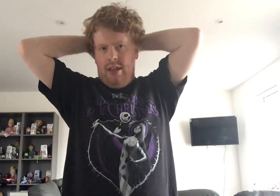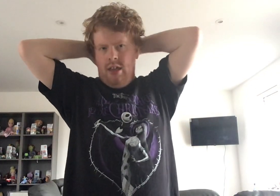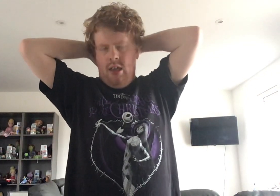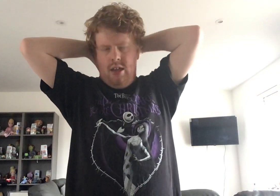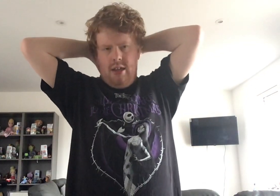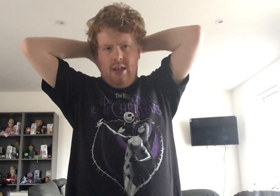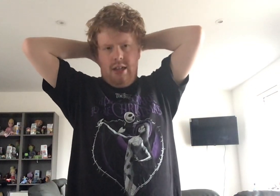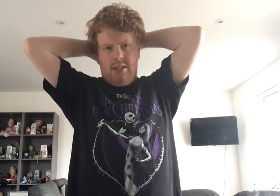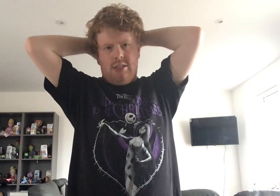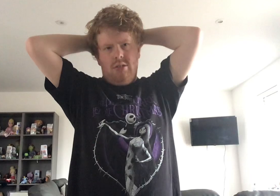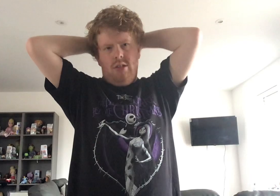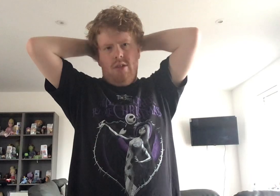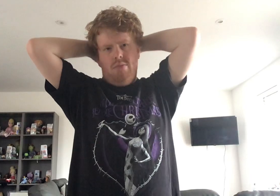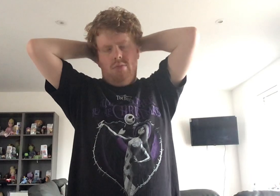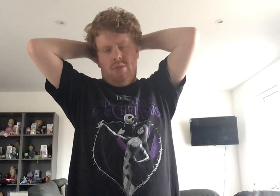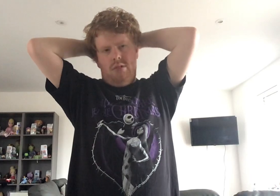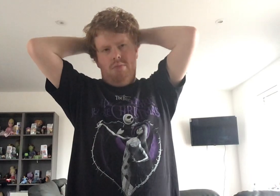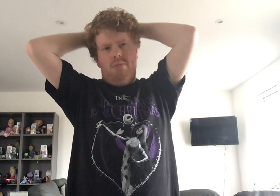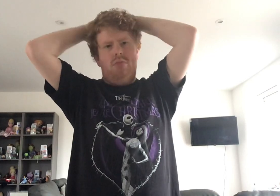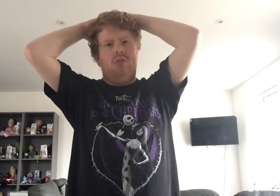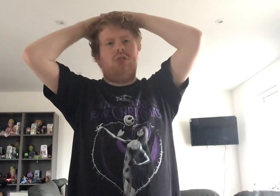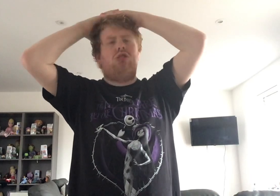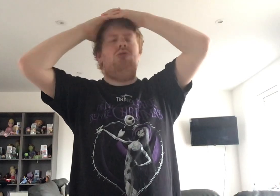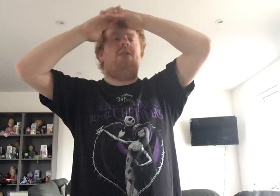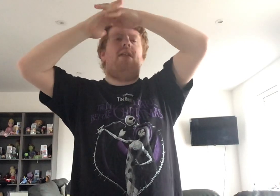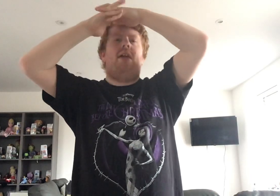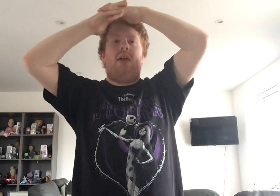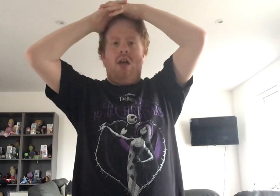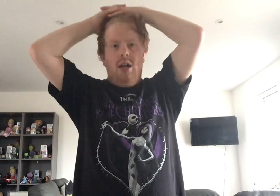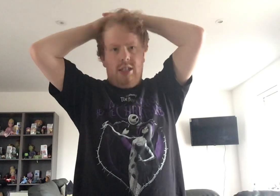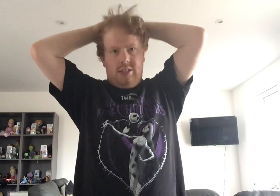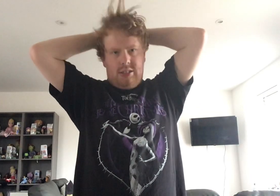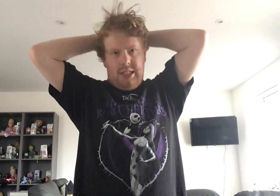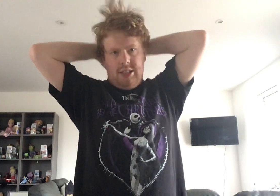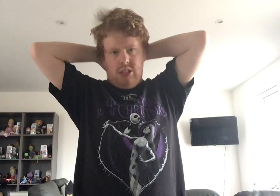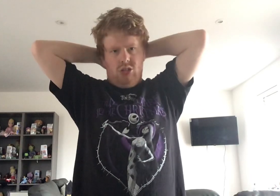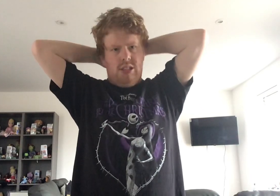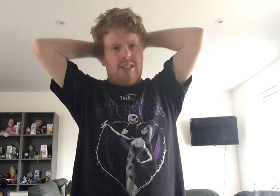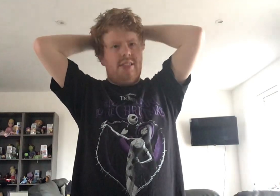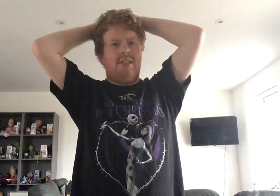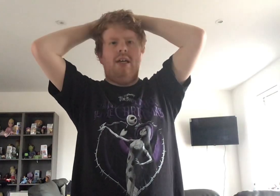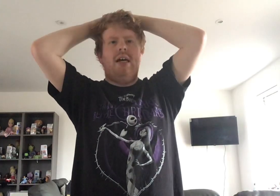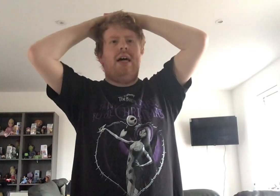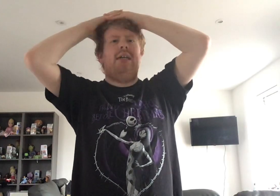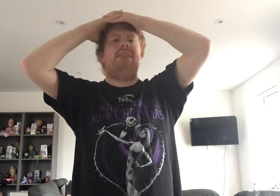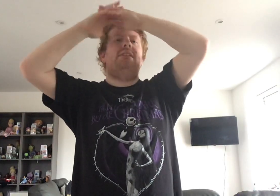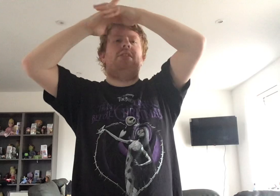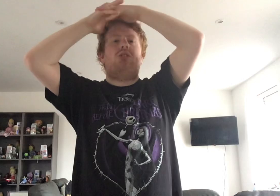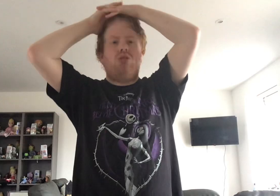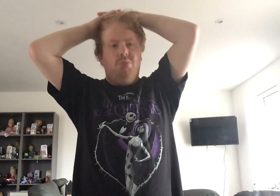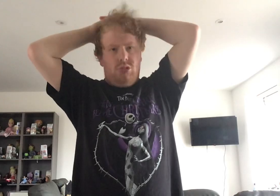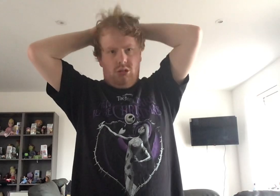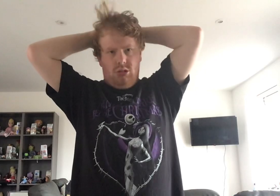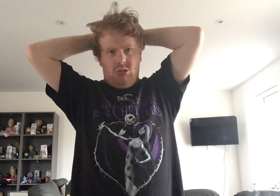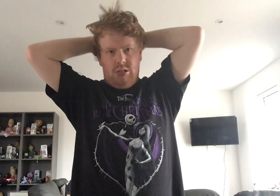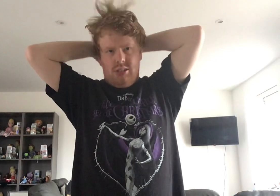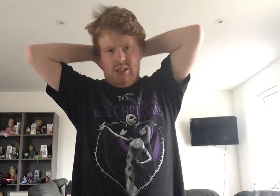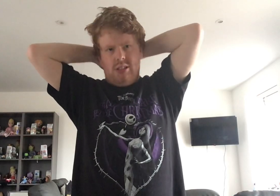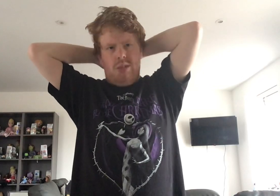is, Doodly is very discredited, as is Dumbledore as well, since he